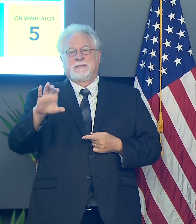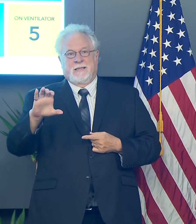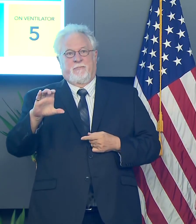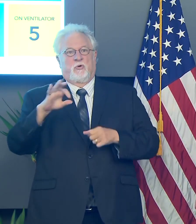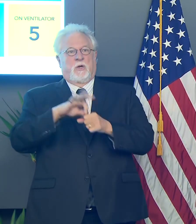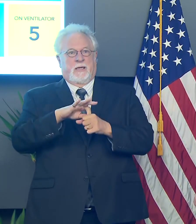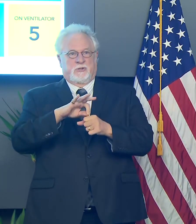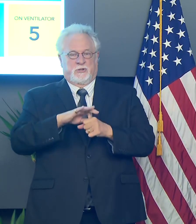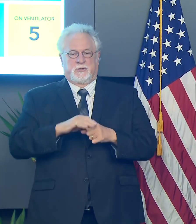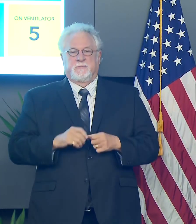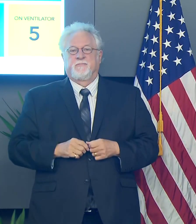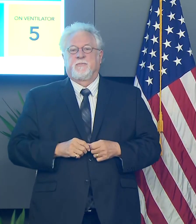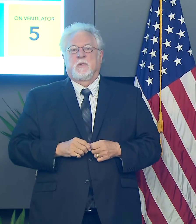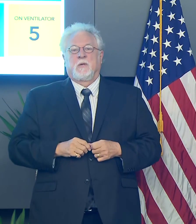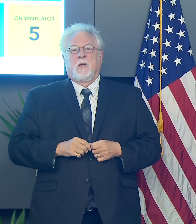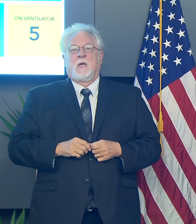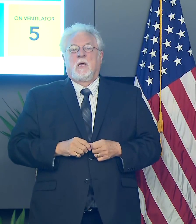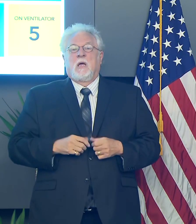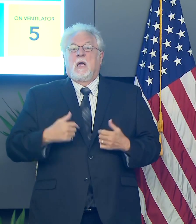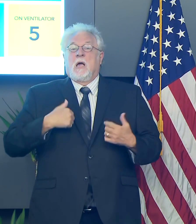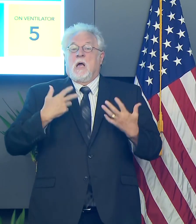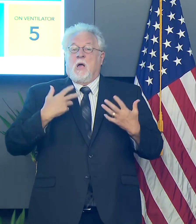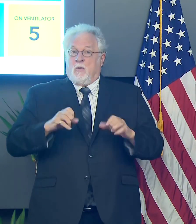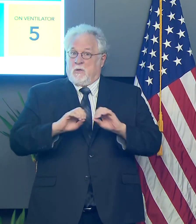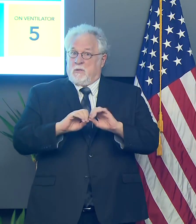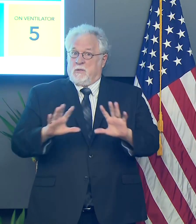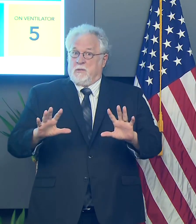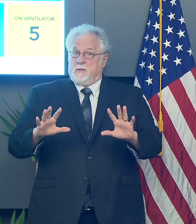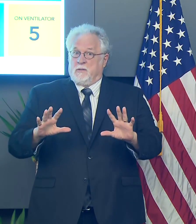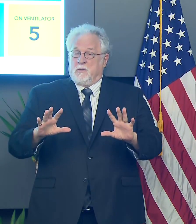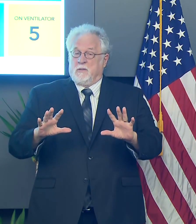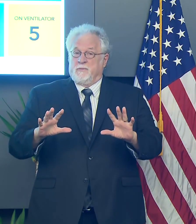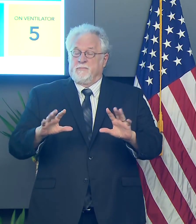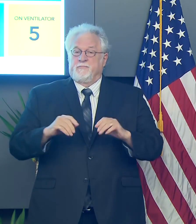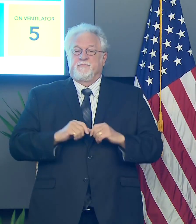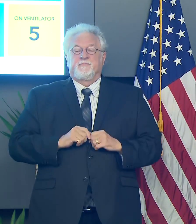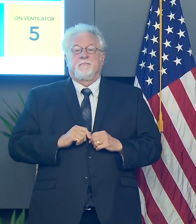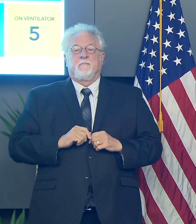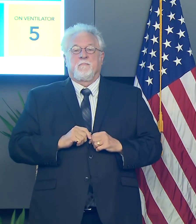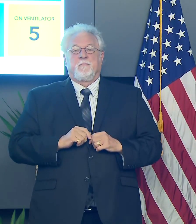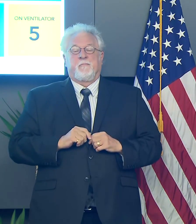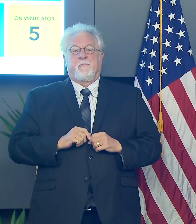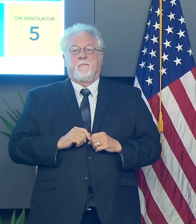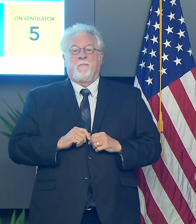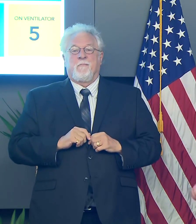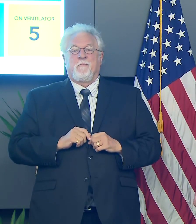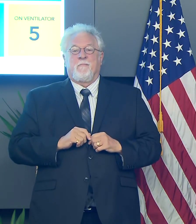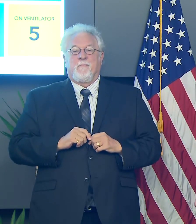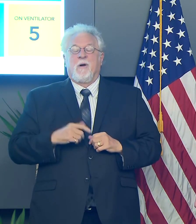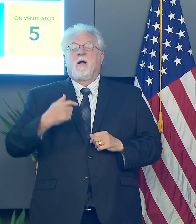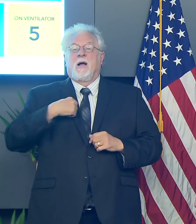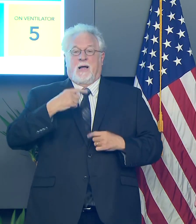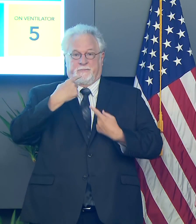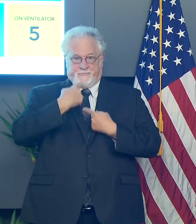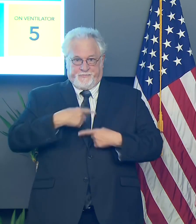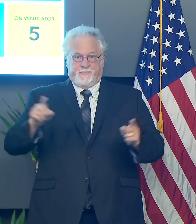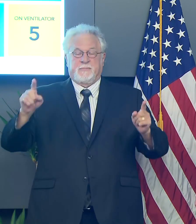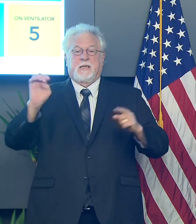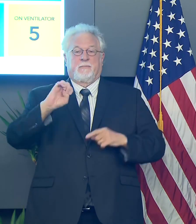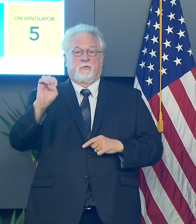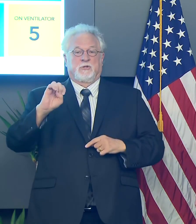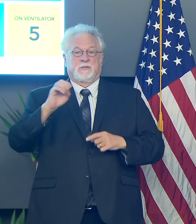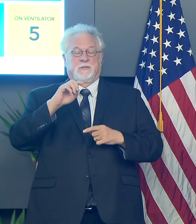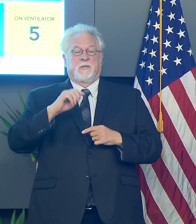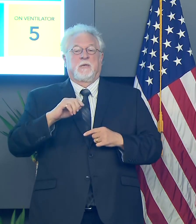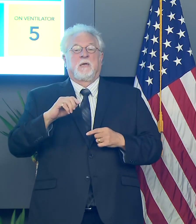elections. Uh, I do want to be clear that while I issued that emergency declaration,